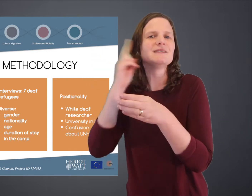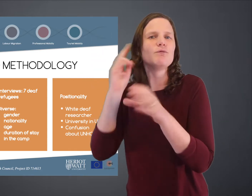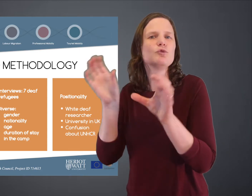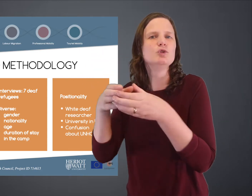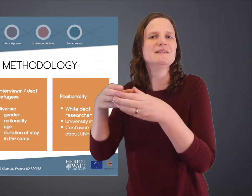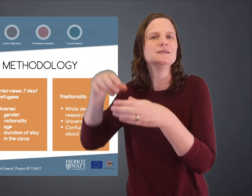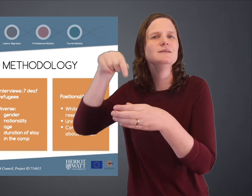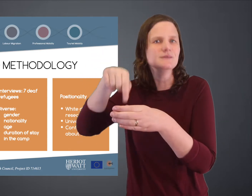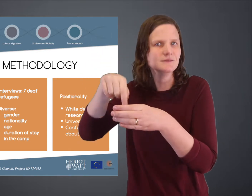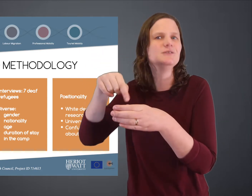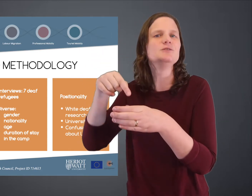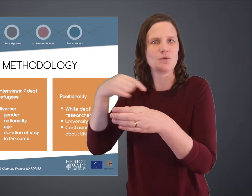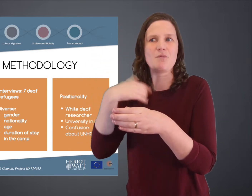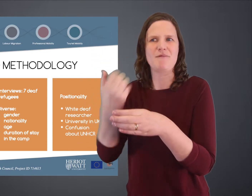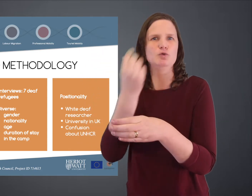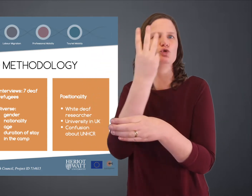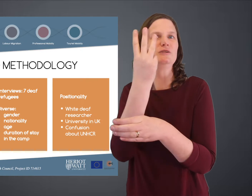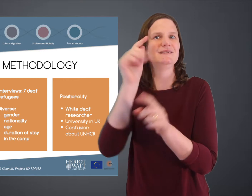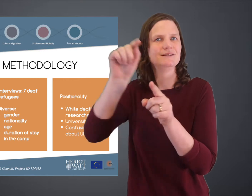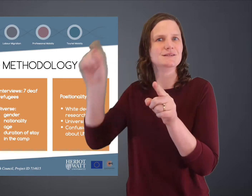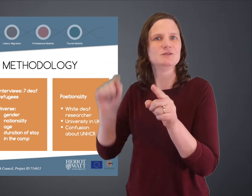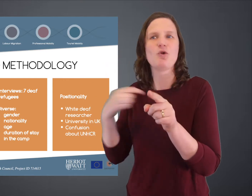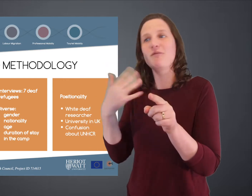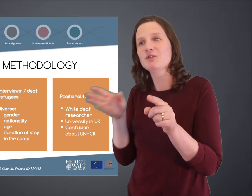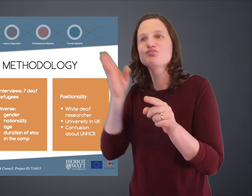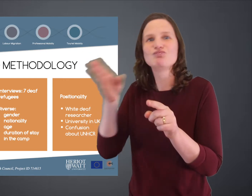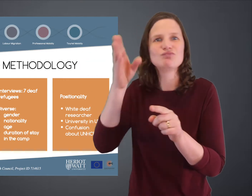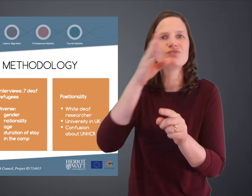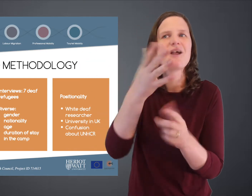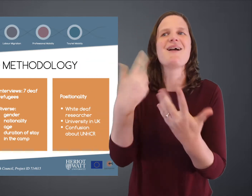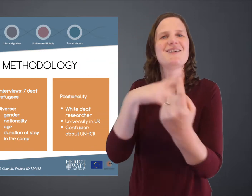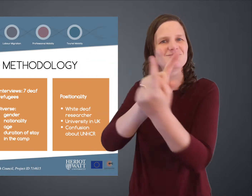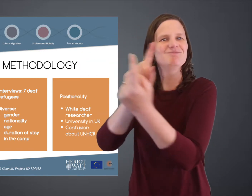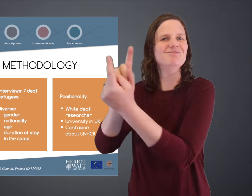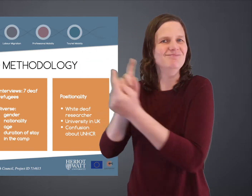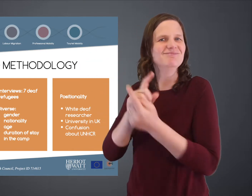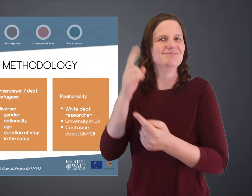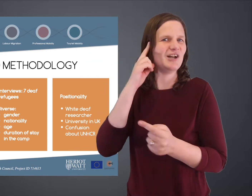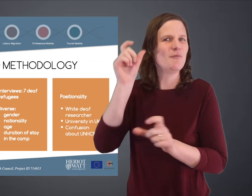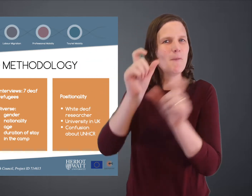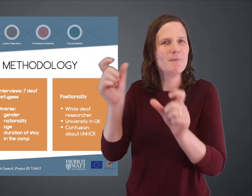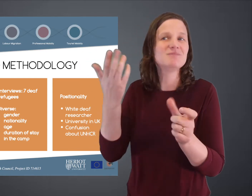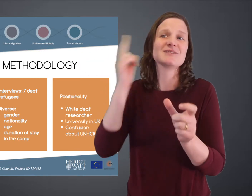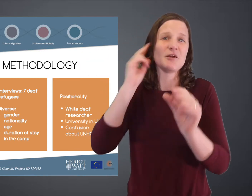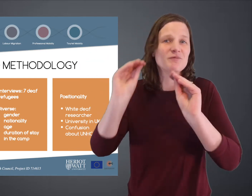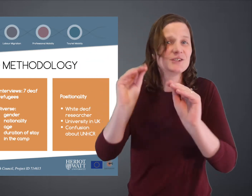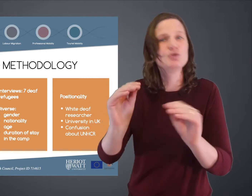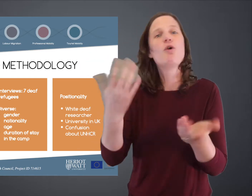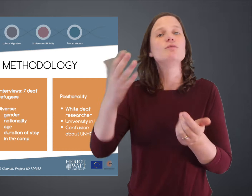within the camp, some of which had deaf units within them. And I visited three such schools and met deaf people there,